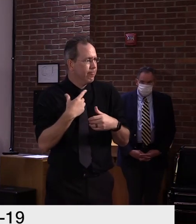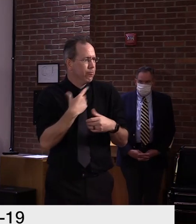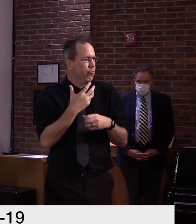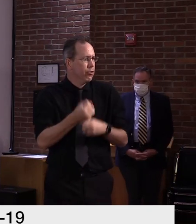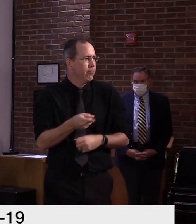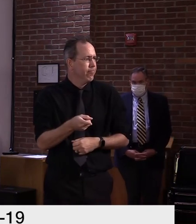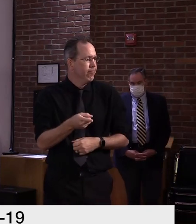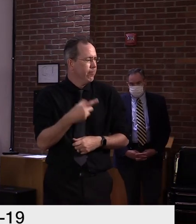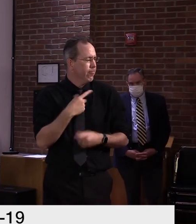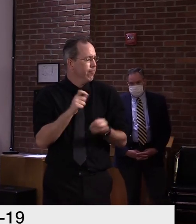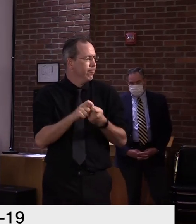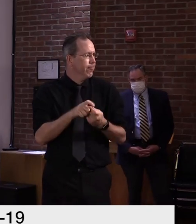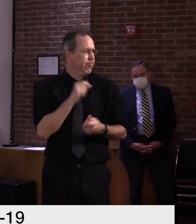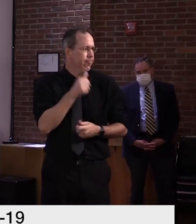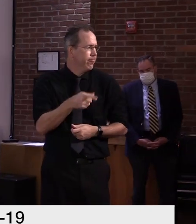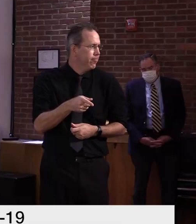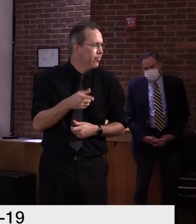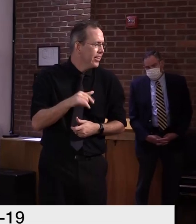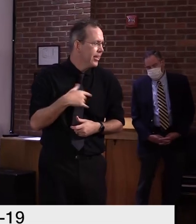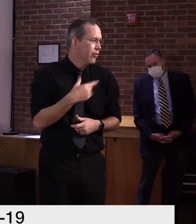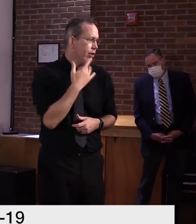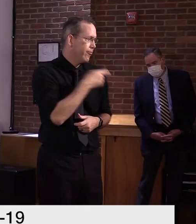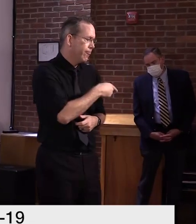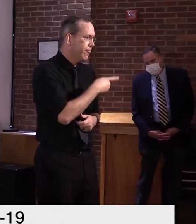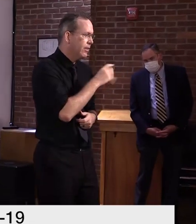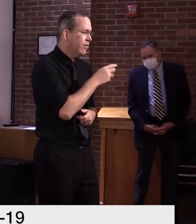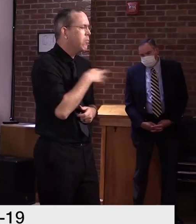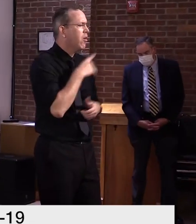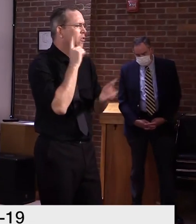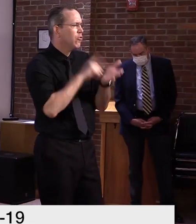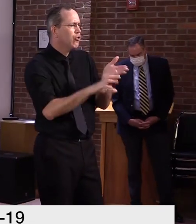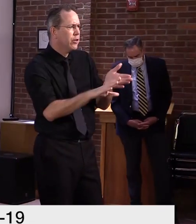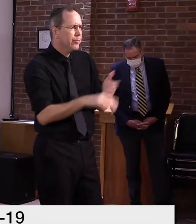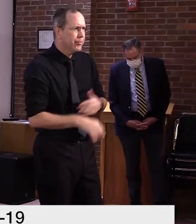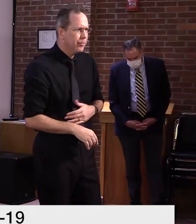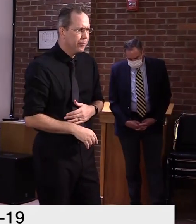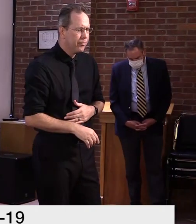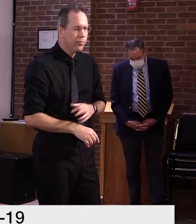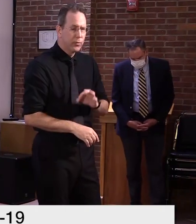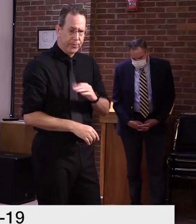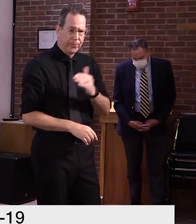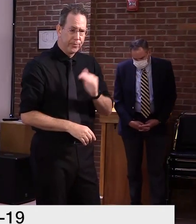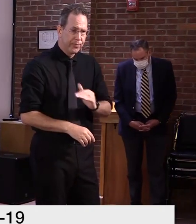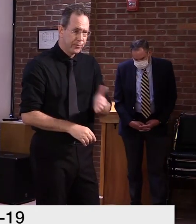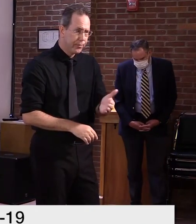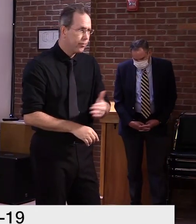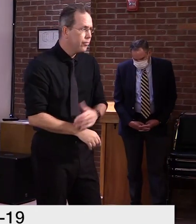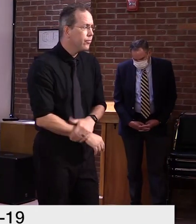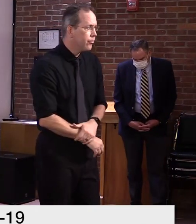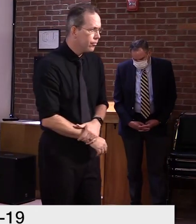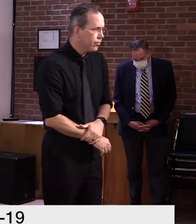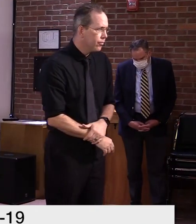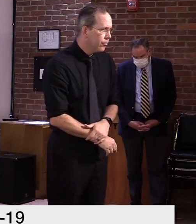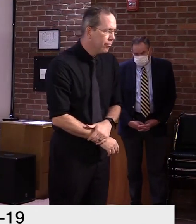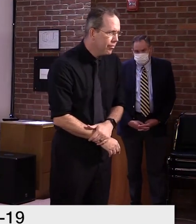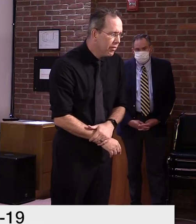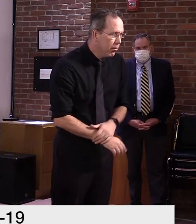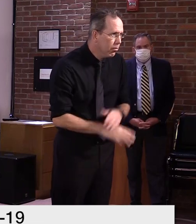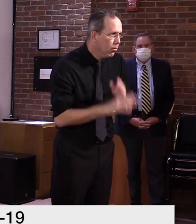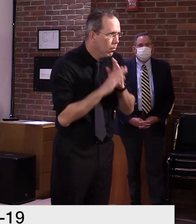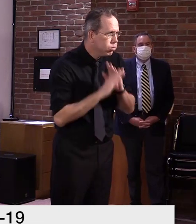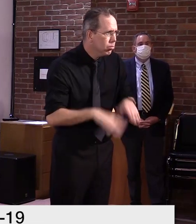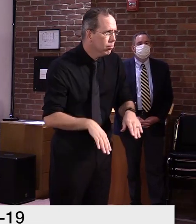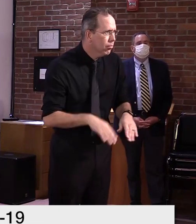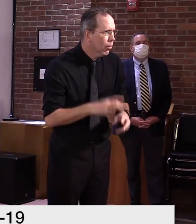Wilson, the AT. Uh, hi, morning everybody. Um, another question about the antigen test and their use